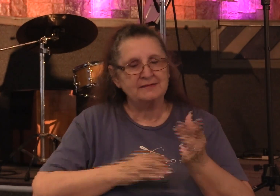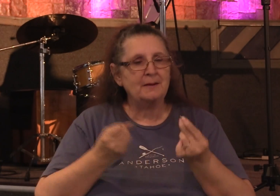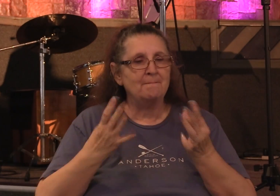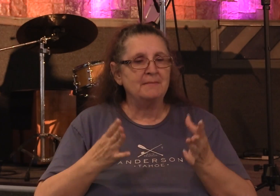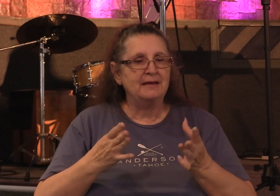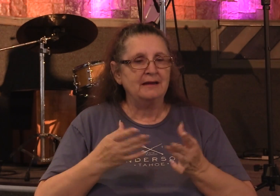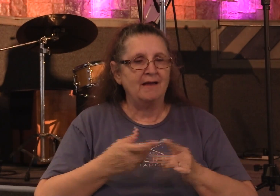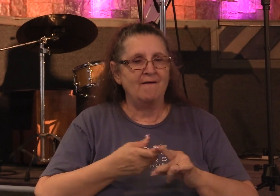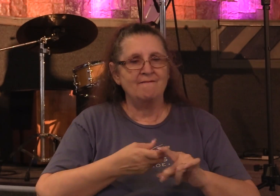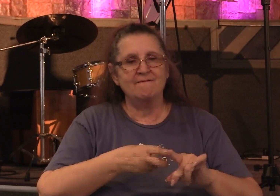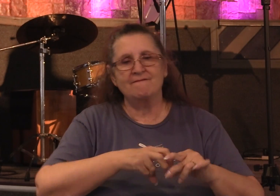under great persecution.